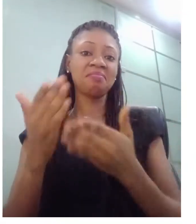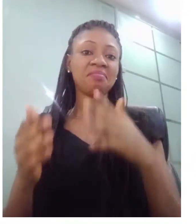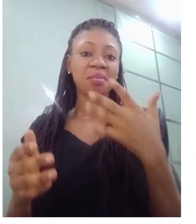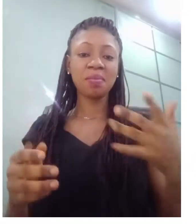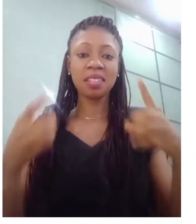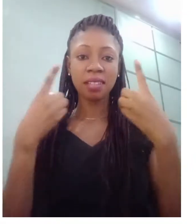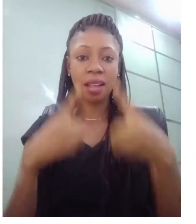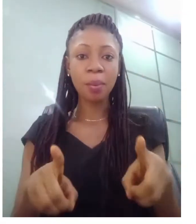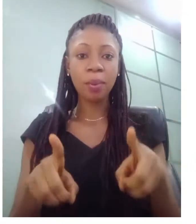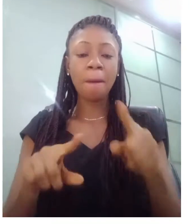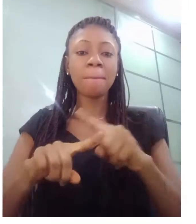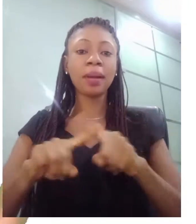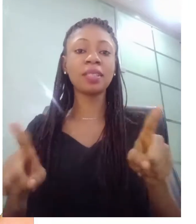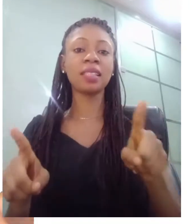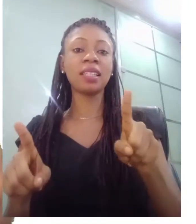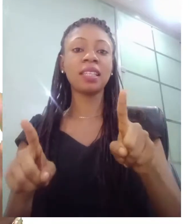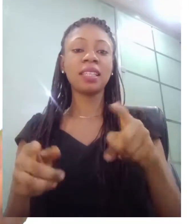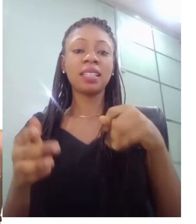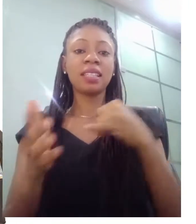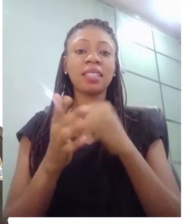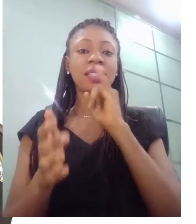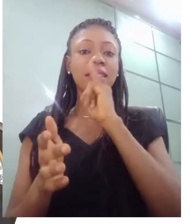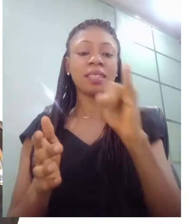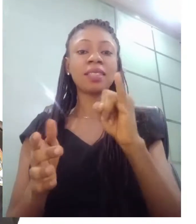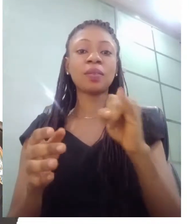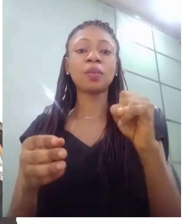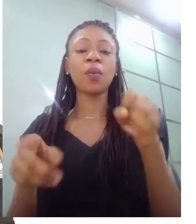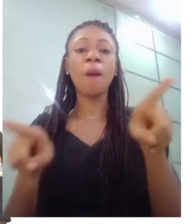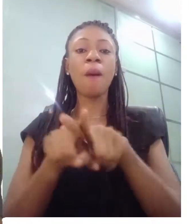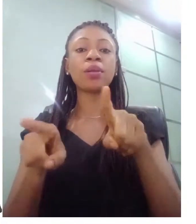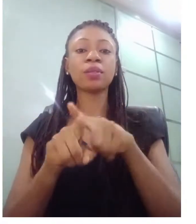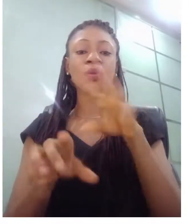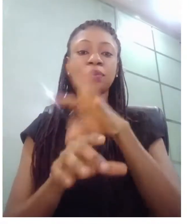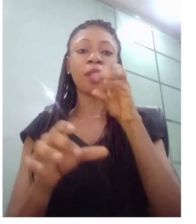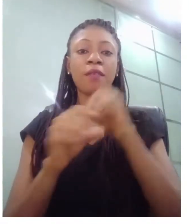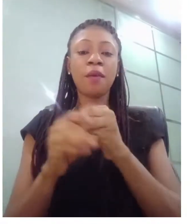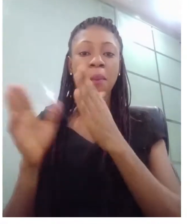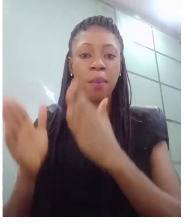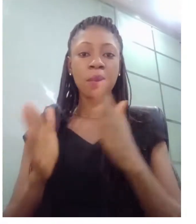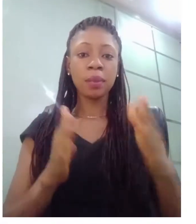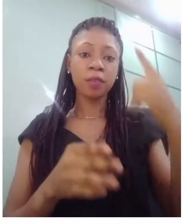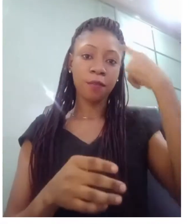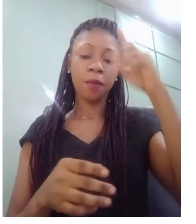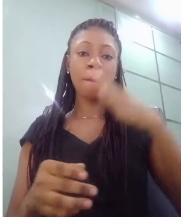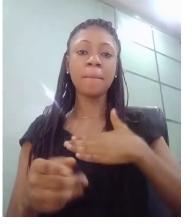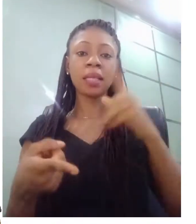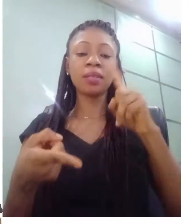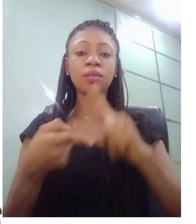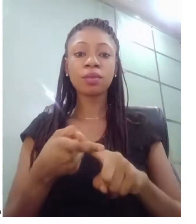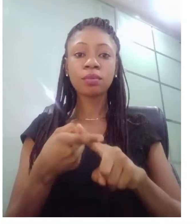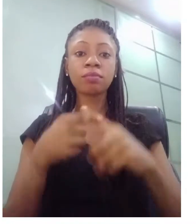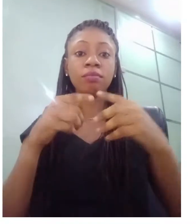is also part of you know the plan for me to come up with a new series